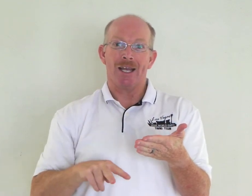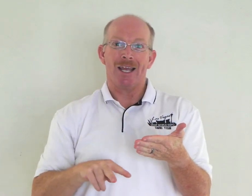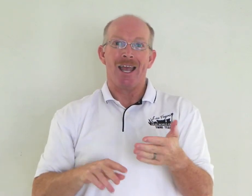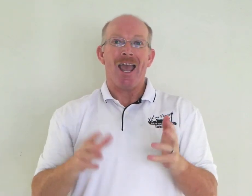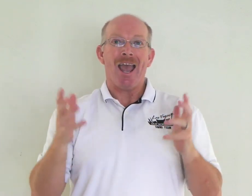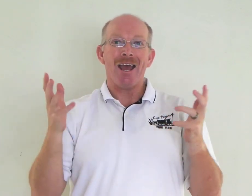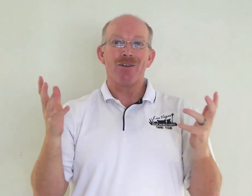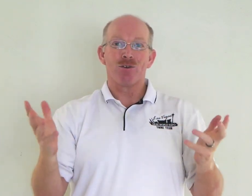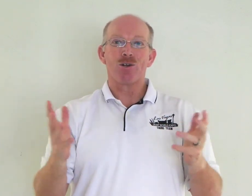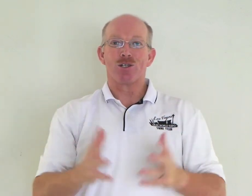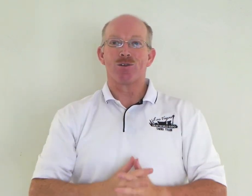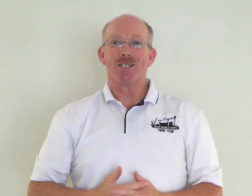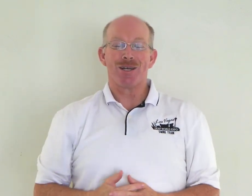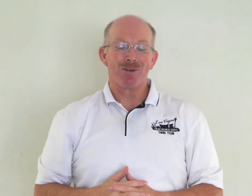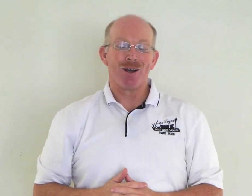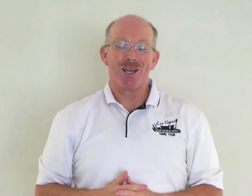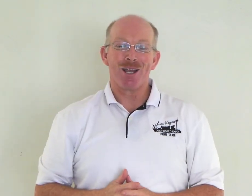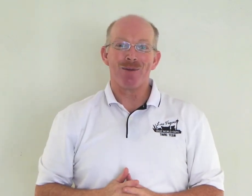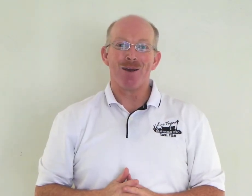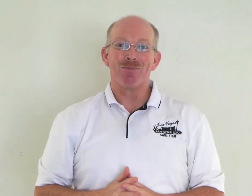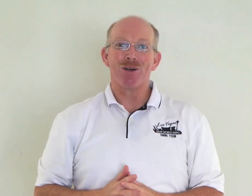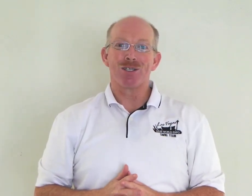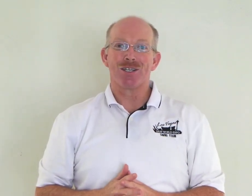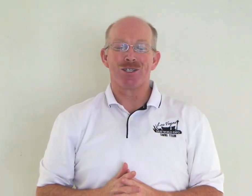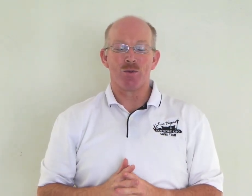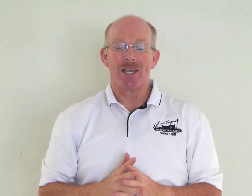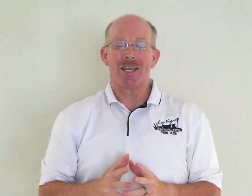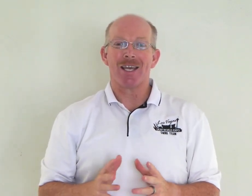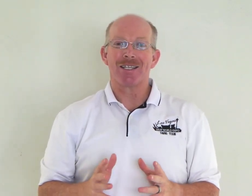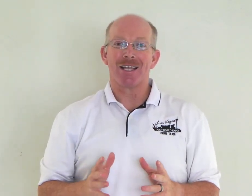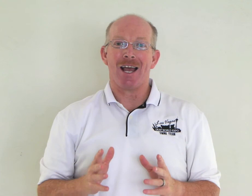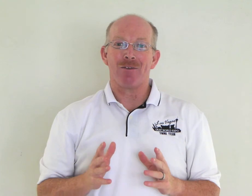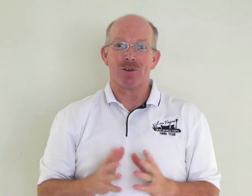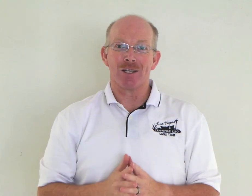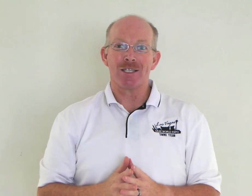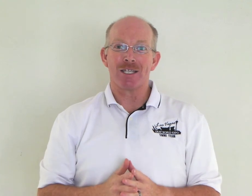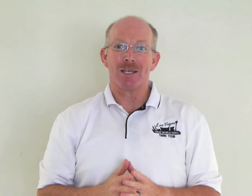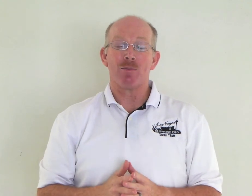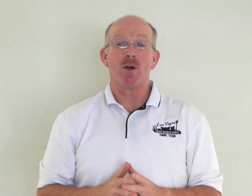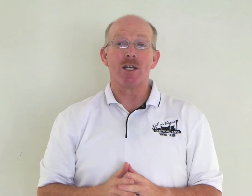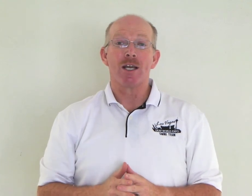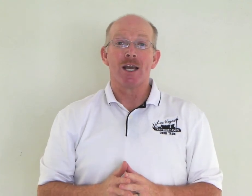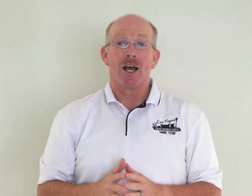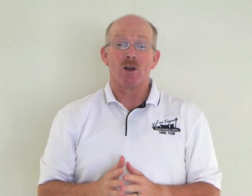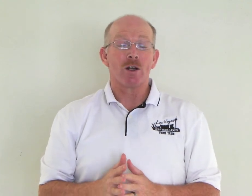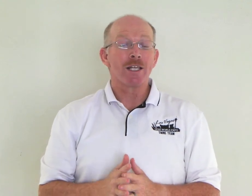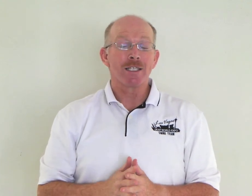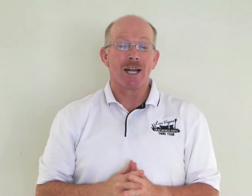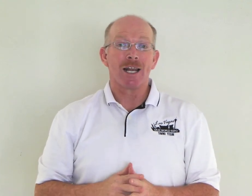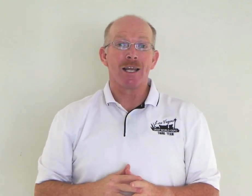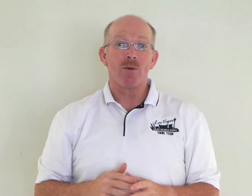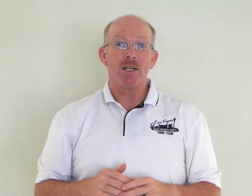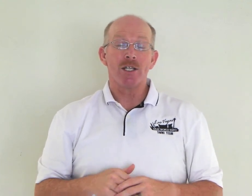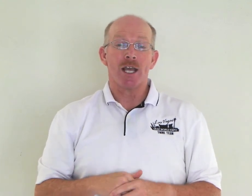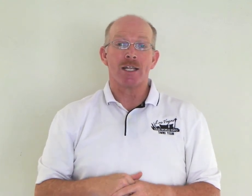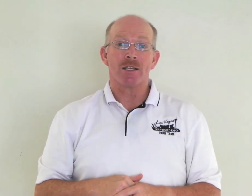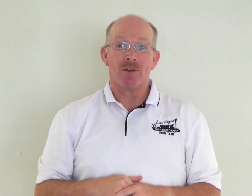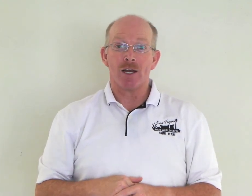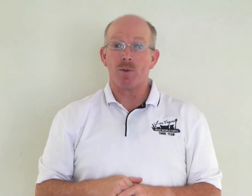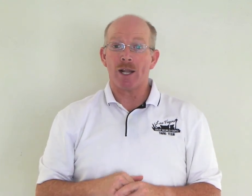And of course, the reason I'm talking about books this week is I've released the book Learning Sign Language. It's available at